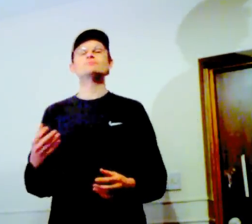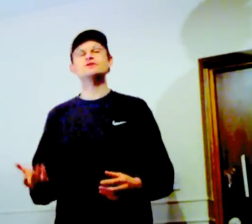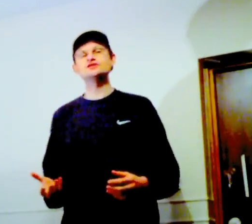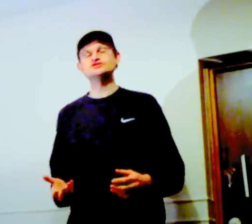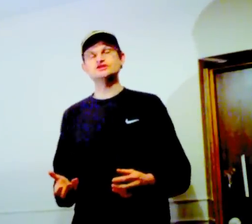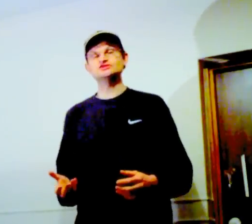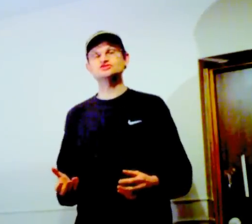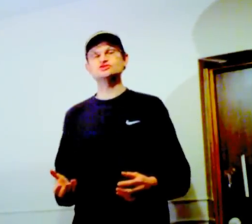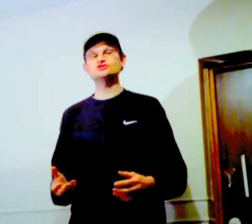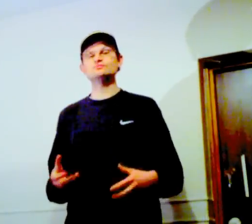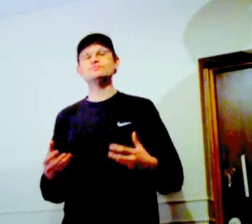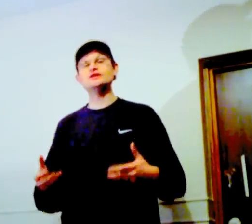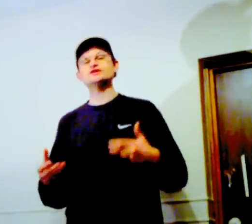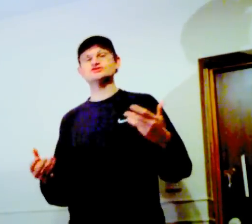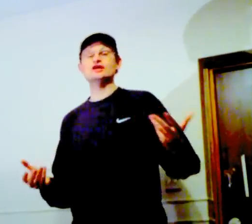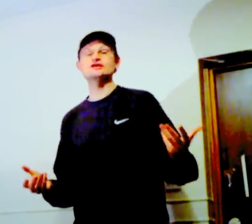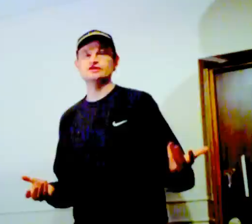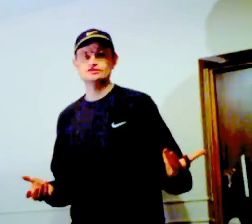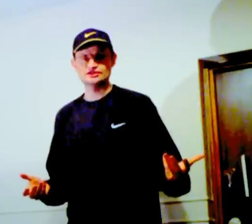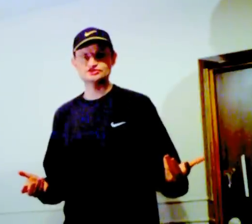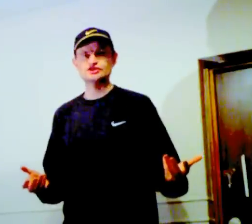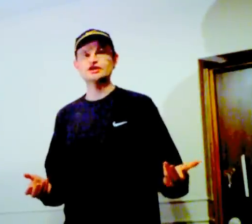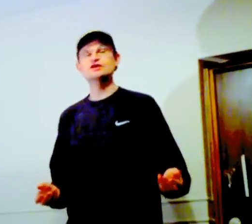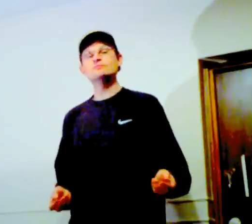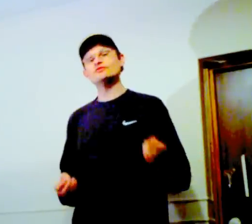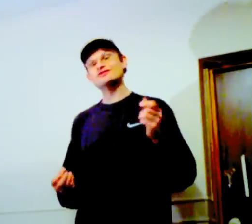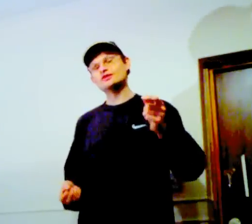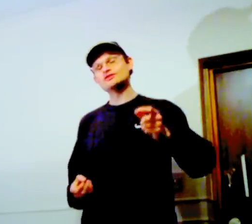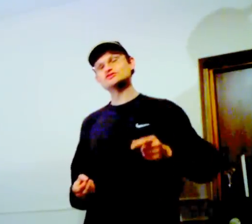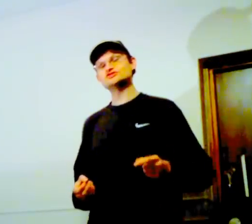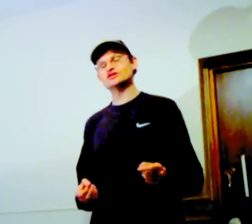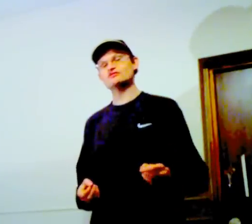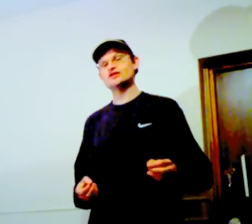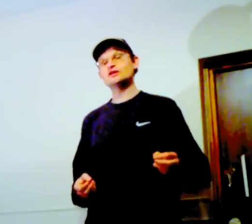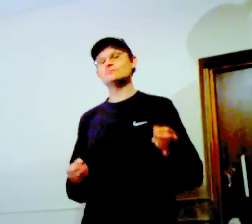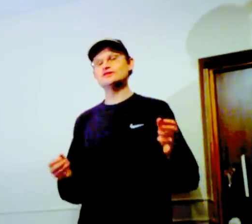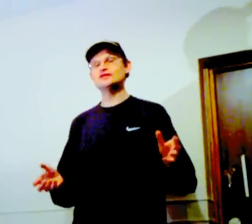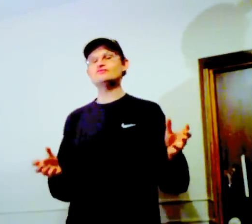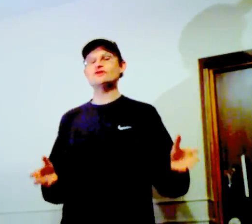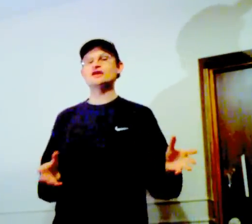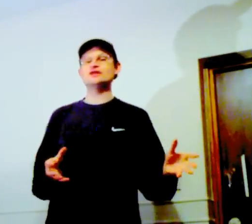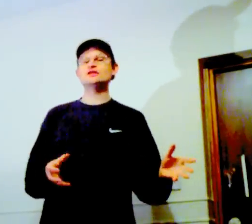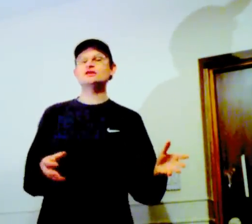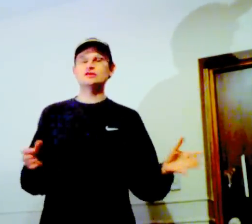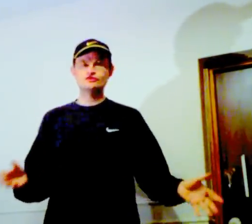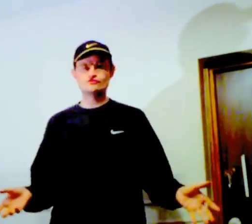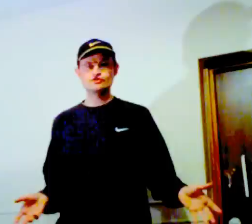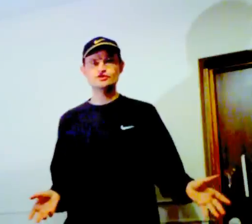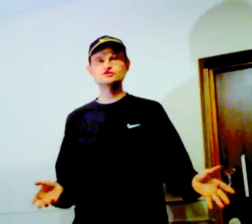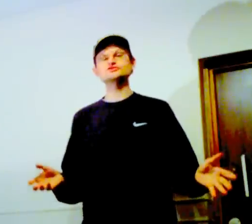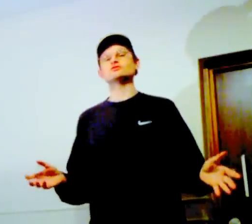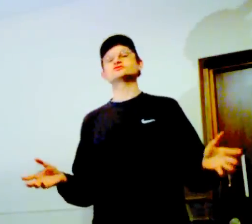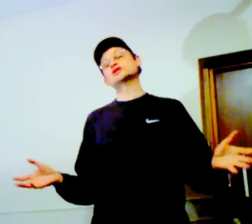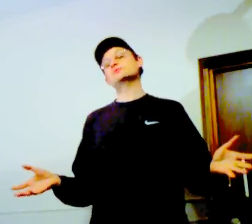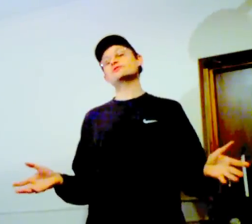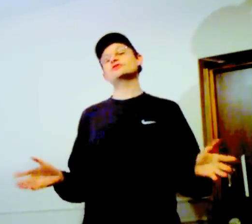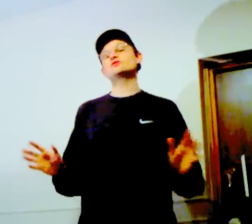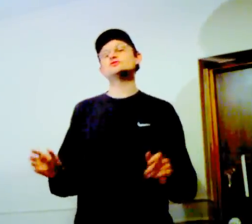ability to be a psychic, let's say, but they don't necessarily believe in clairvoyance or telepathy or